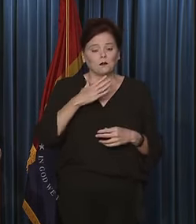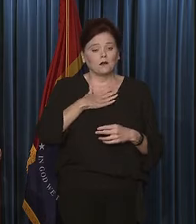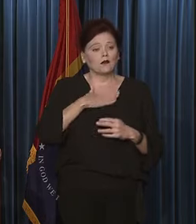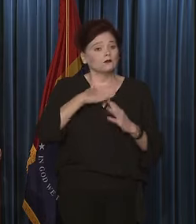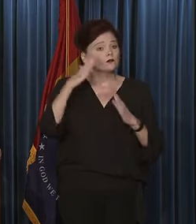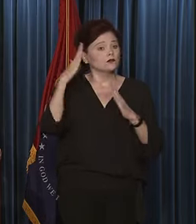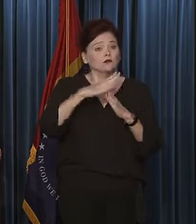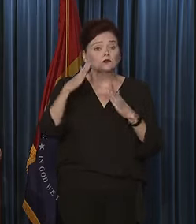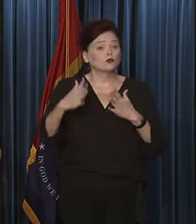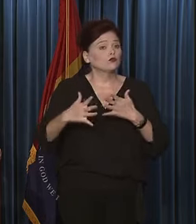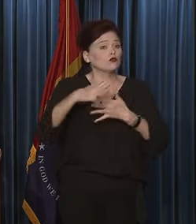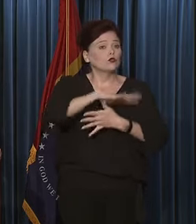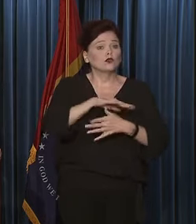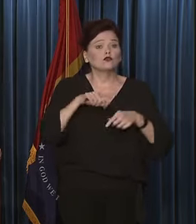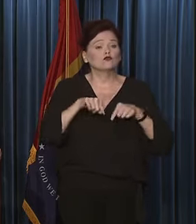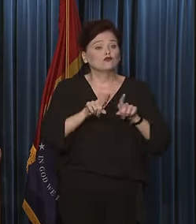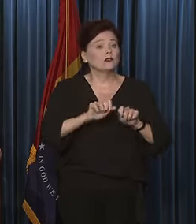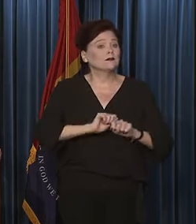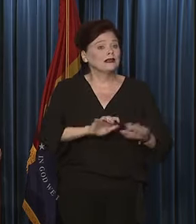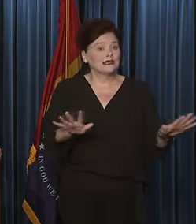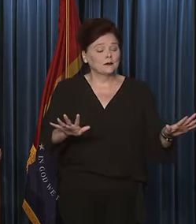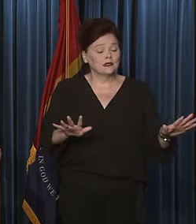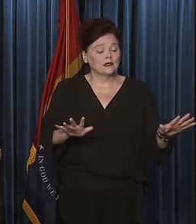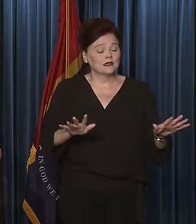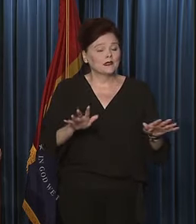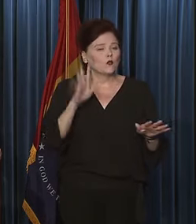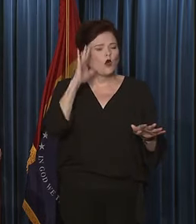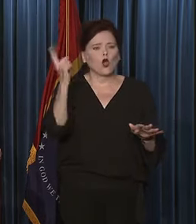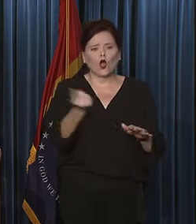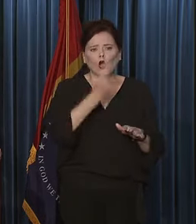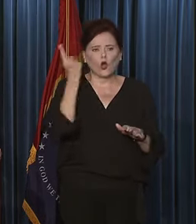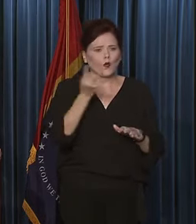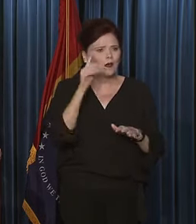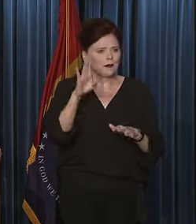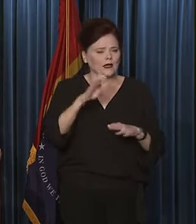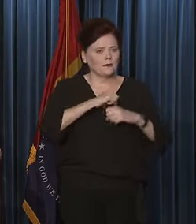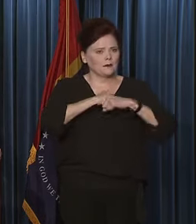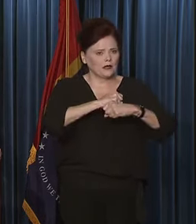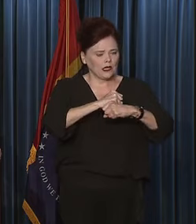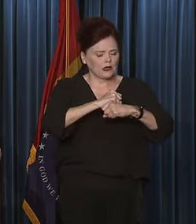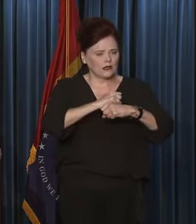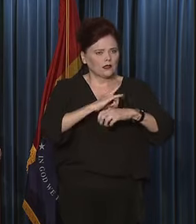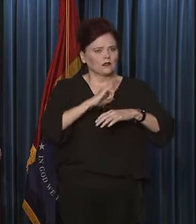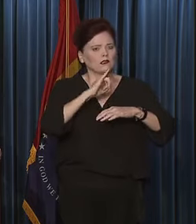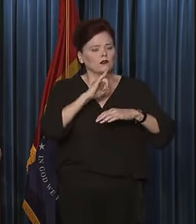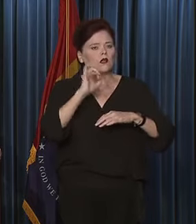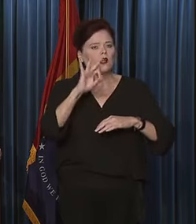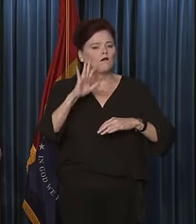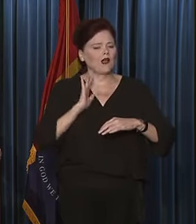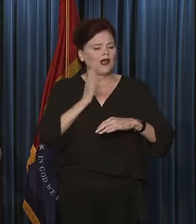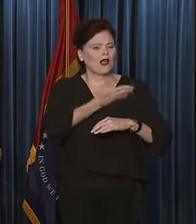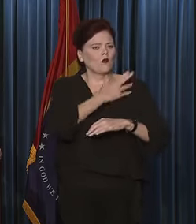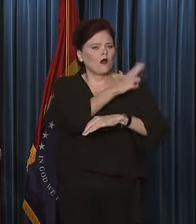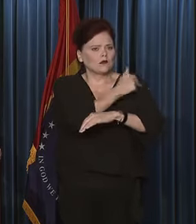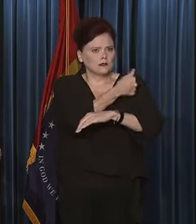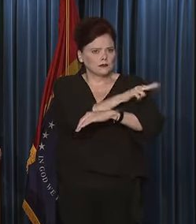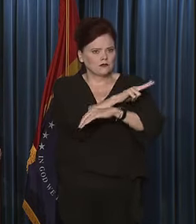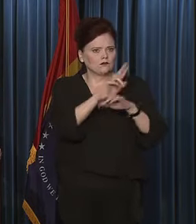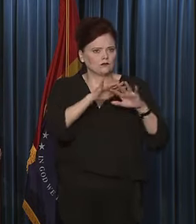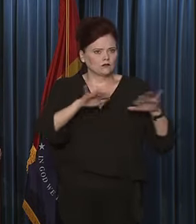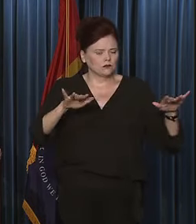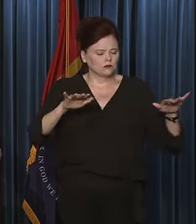top priority throughout the pandemic has and will always be protecting the integrity of our healthcare system.